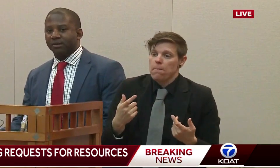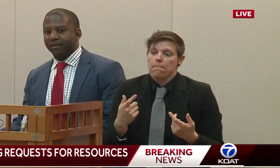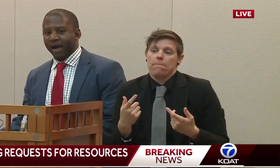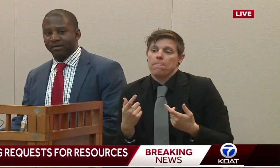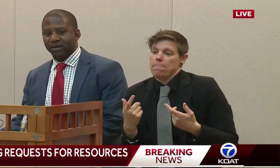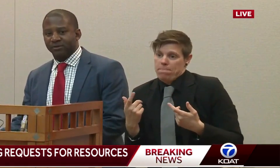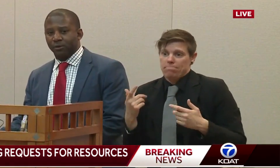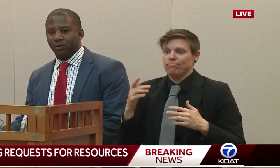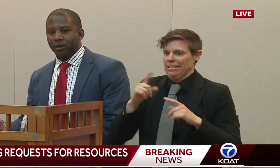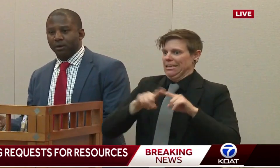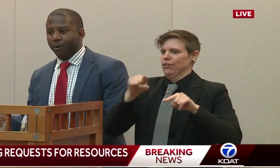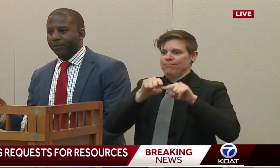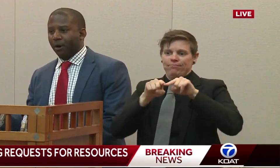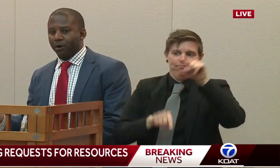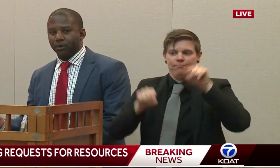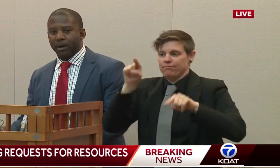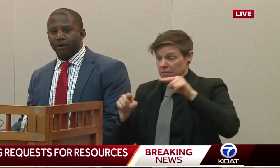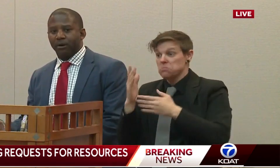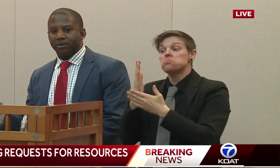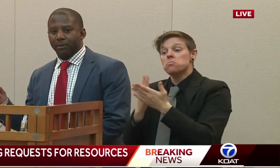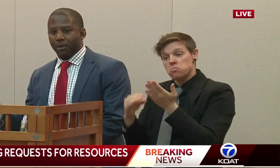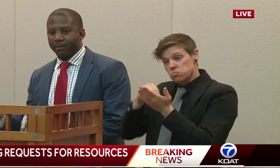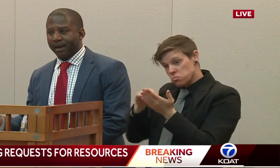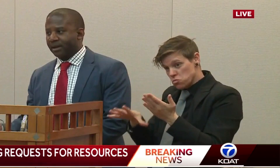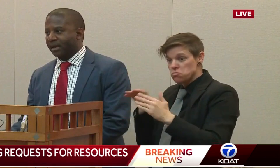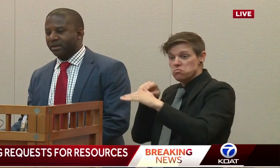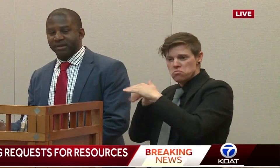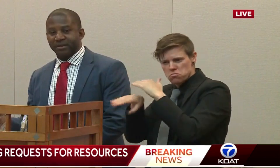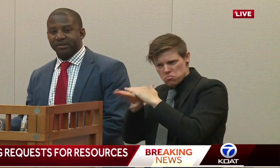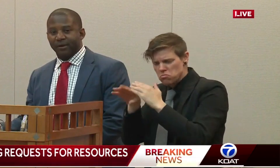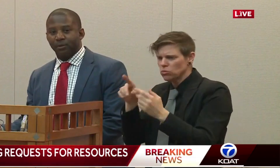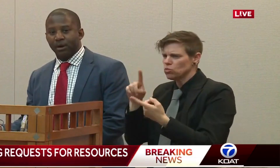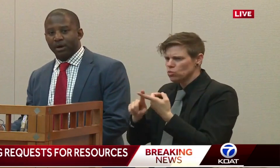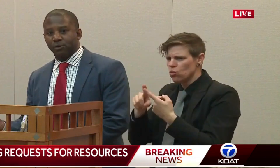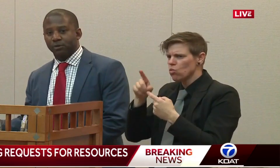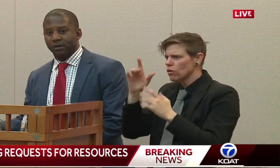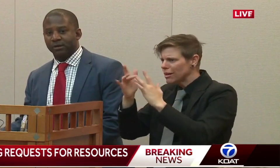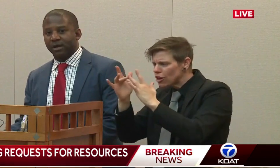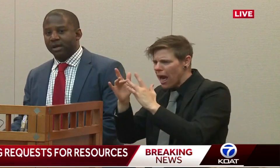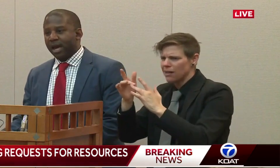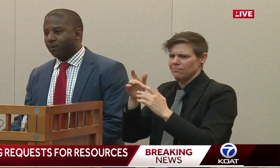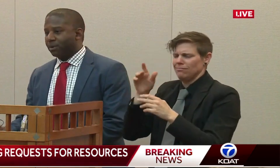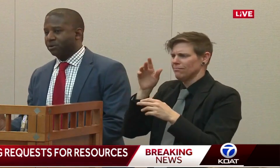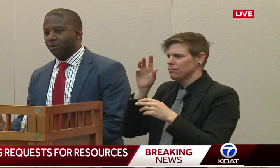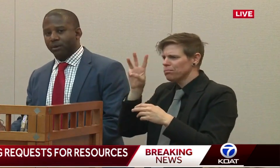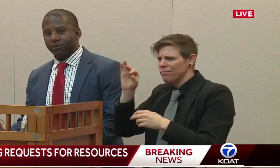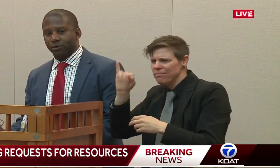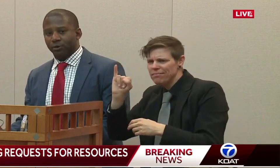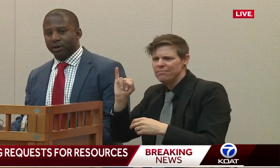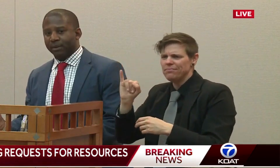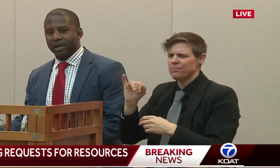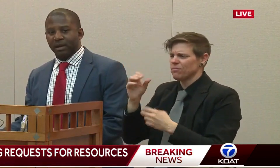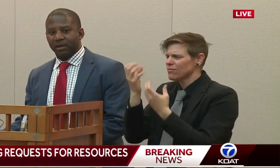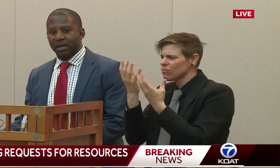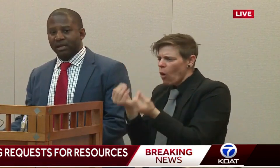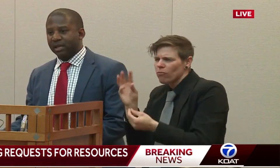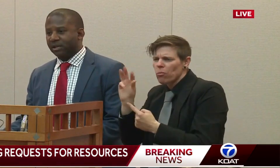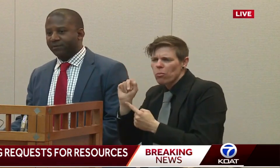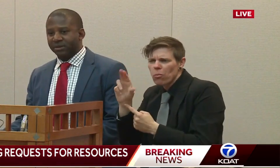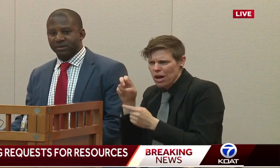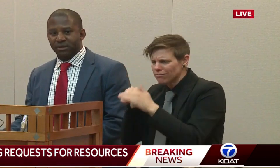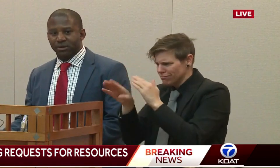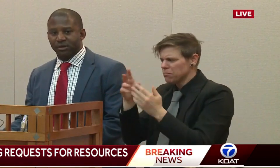around who does have access to both the hardware, the broadband access, and the software, and who doesn't. And what we don't want to do in making